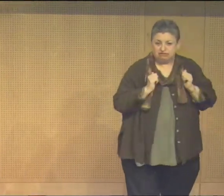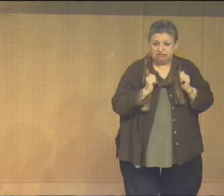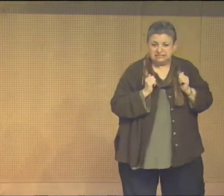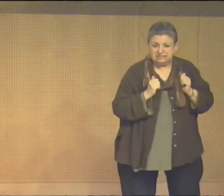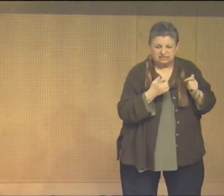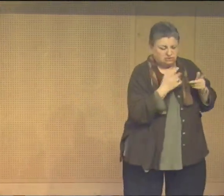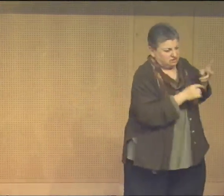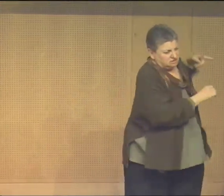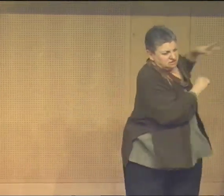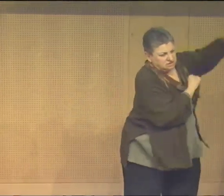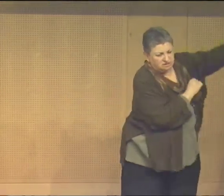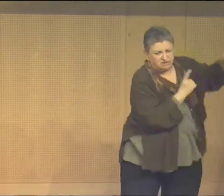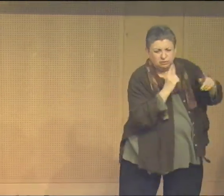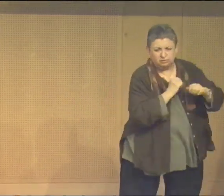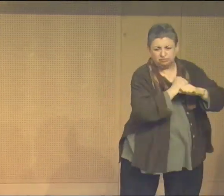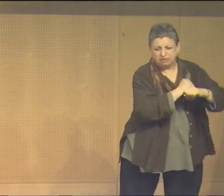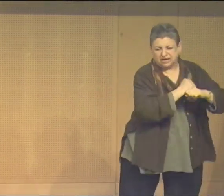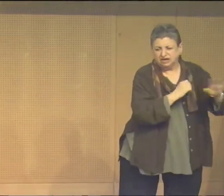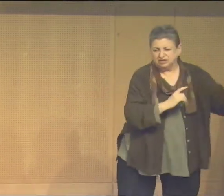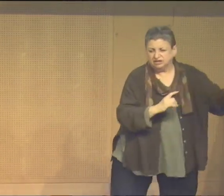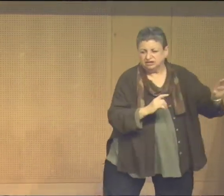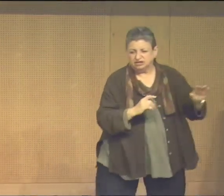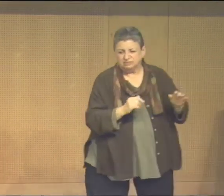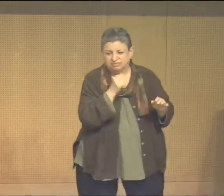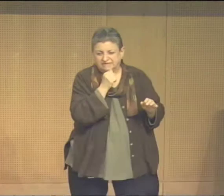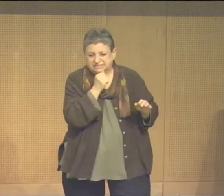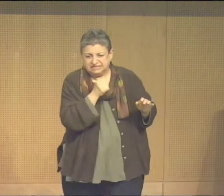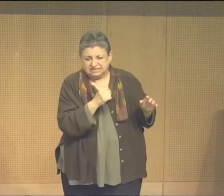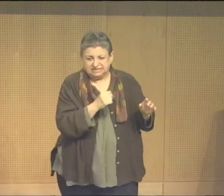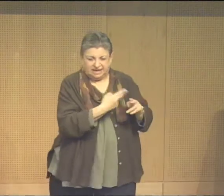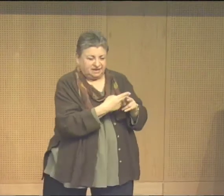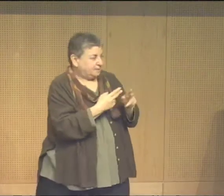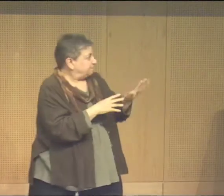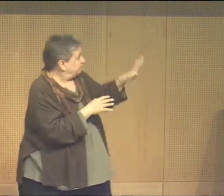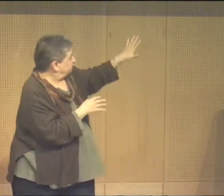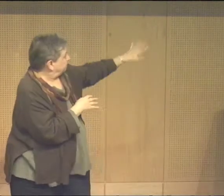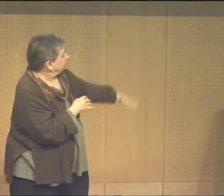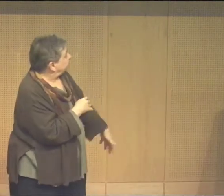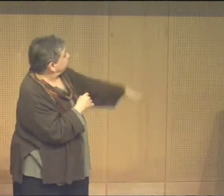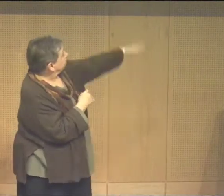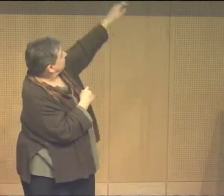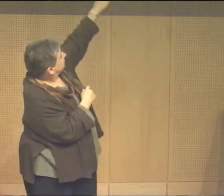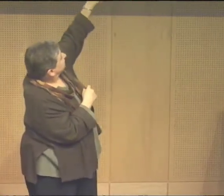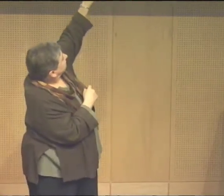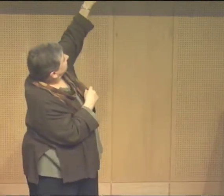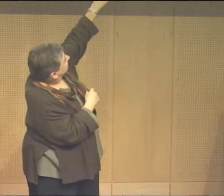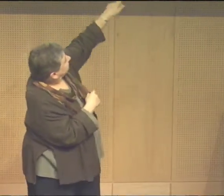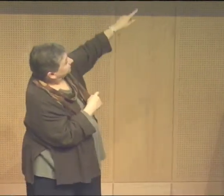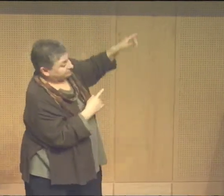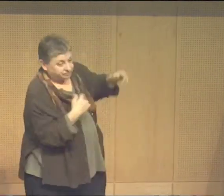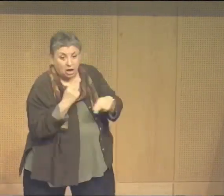here. I would put the address on the bottom. But I don't want to show that now because I want to perfect her privacy.